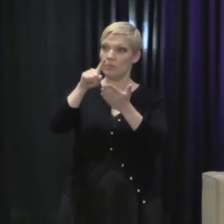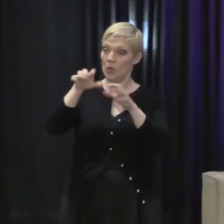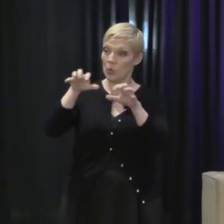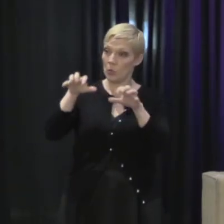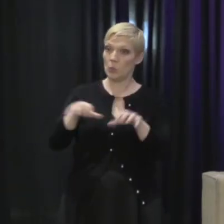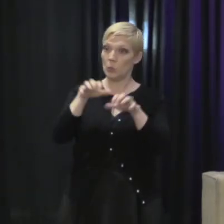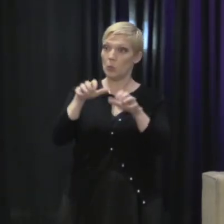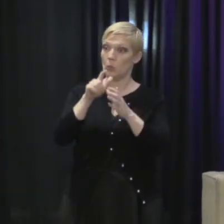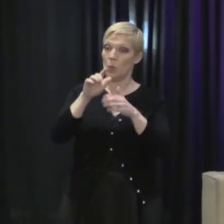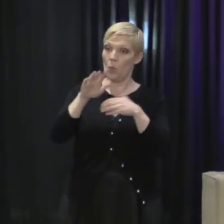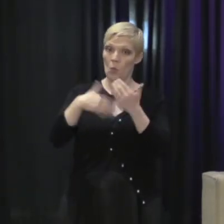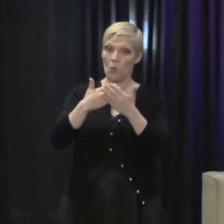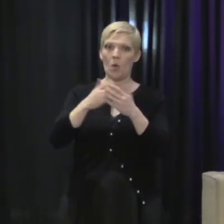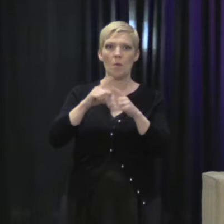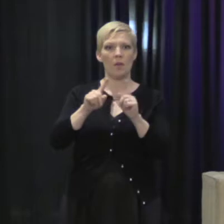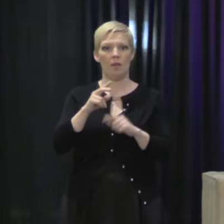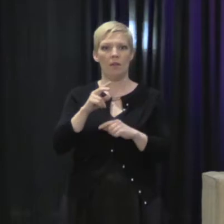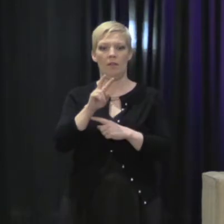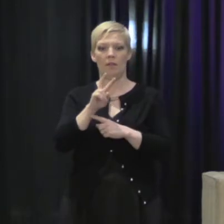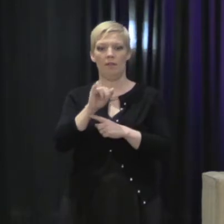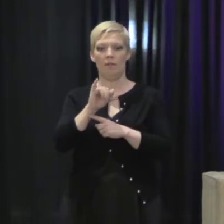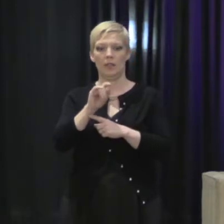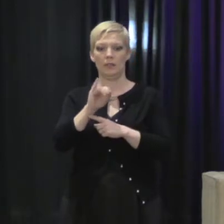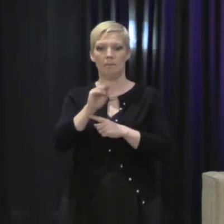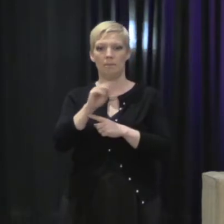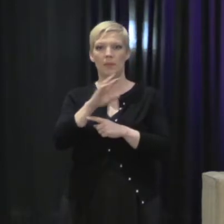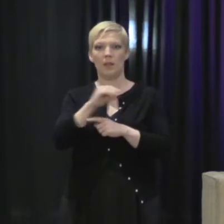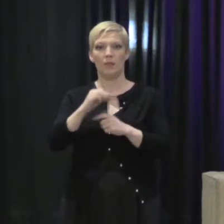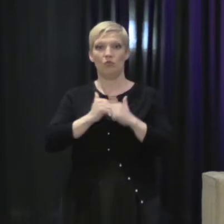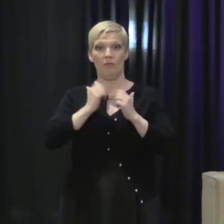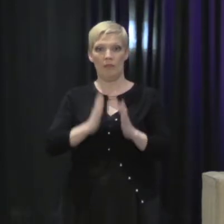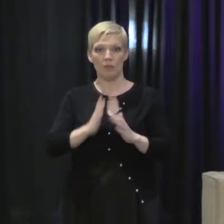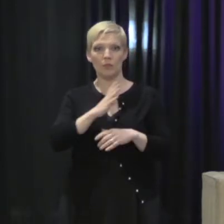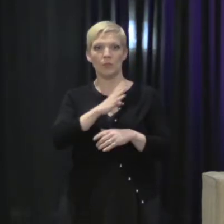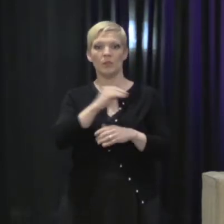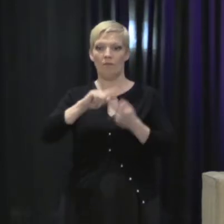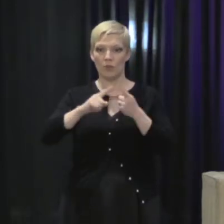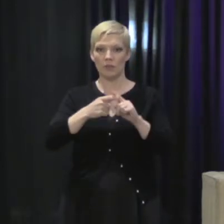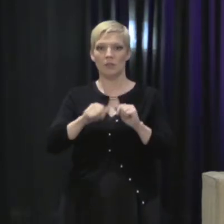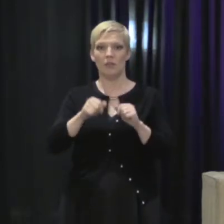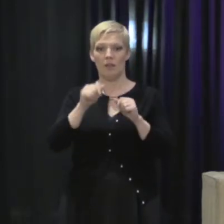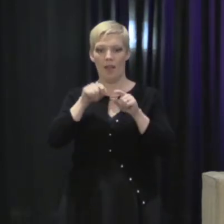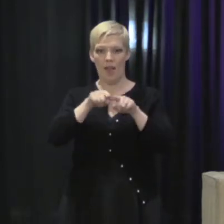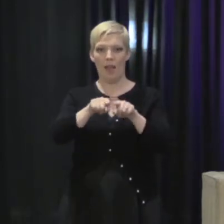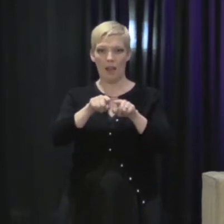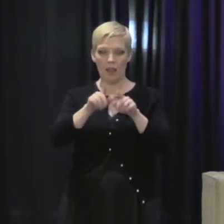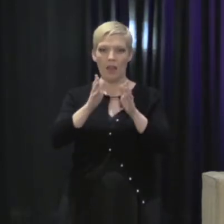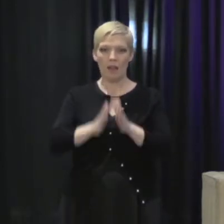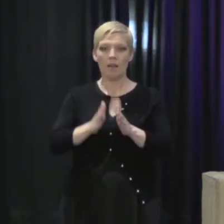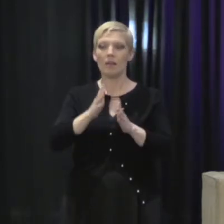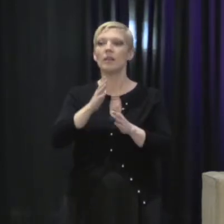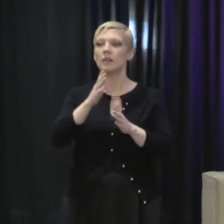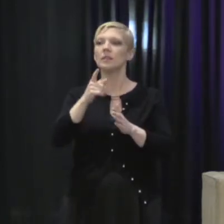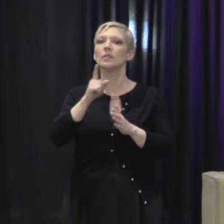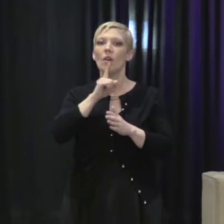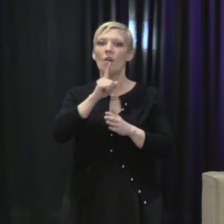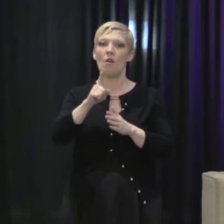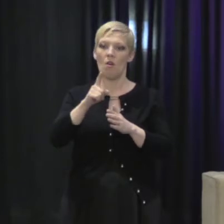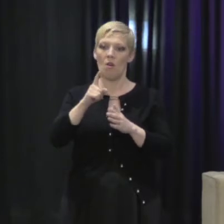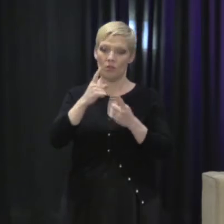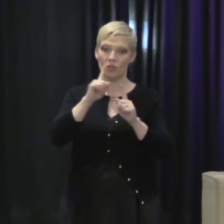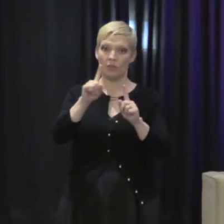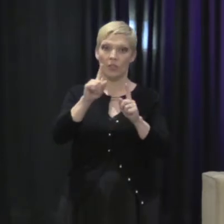work. Instead, victims and survivors and friends and allies, they are achieving change through public shaming,